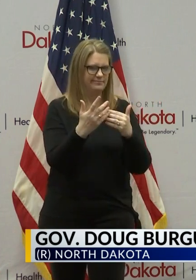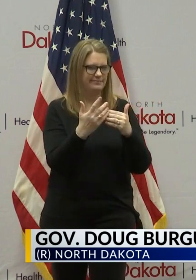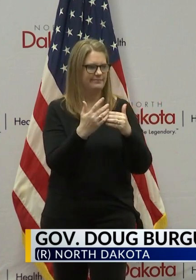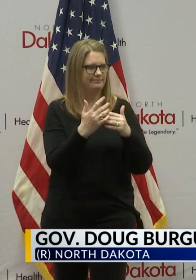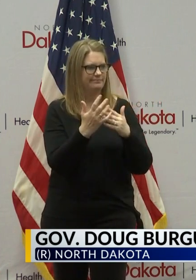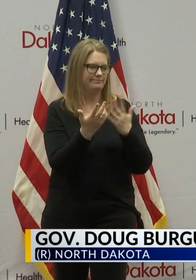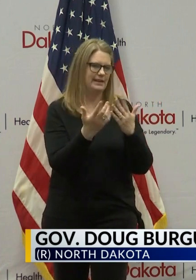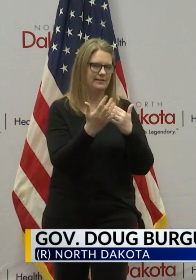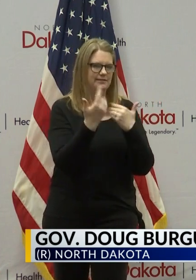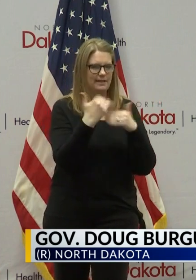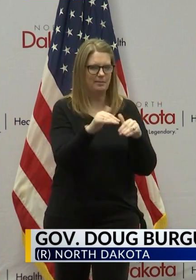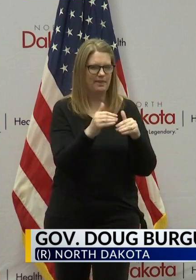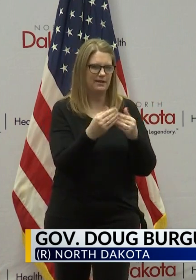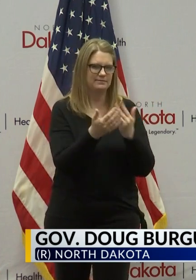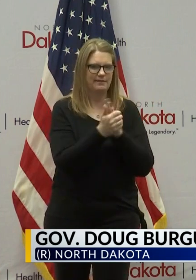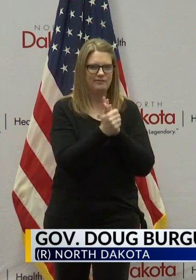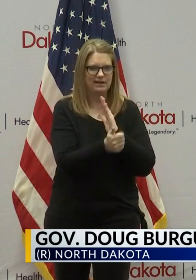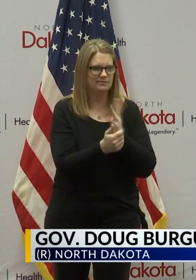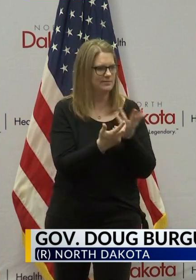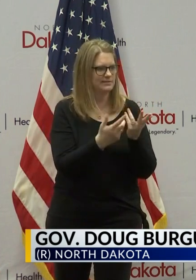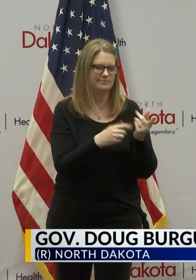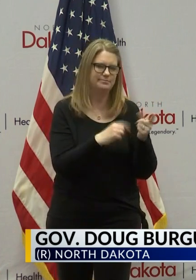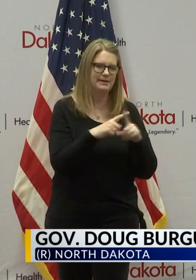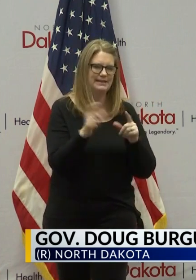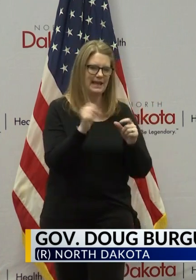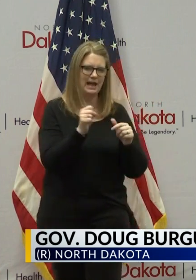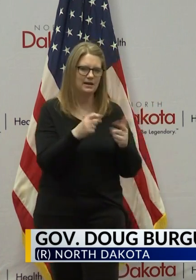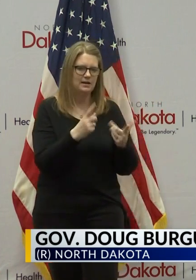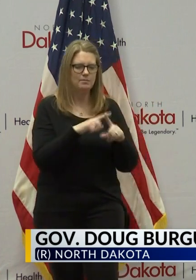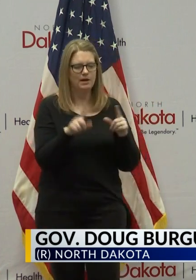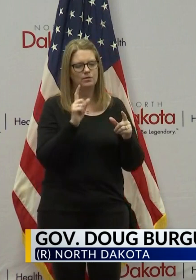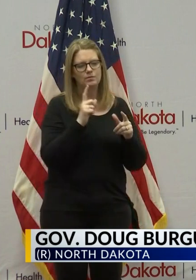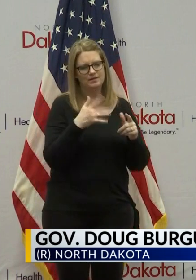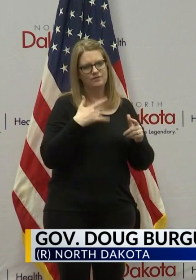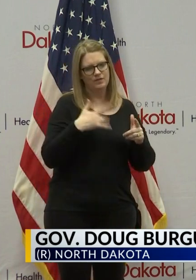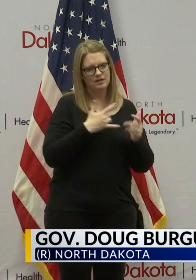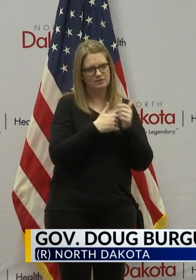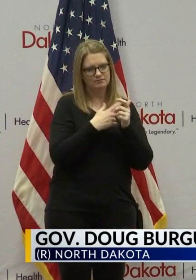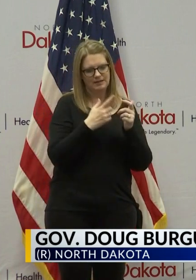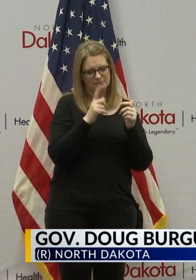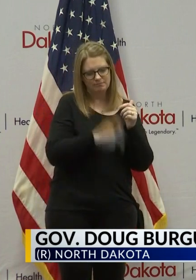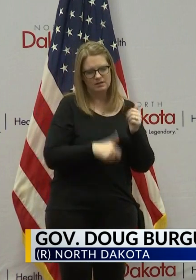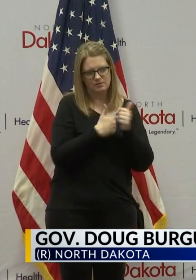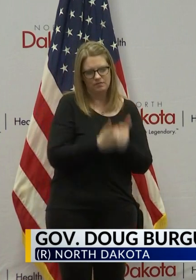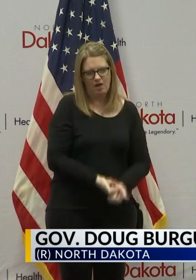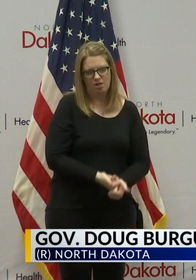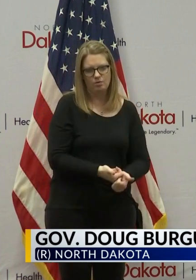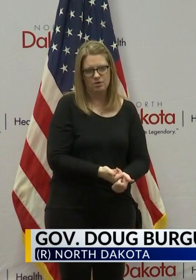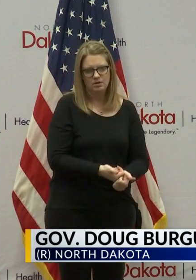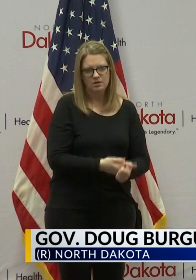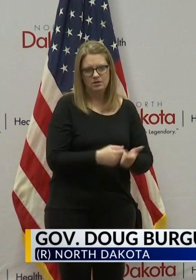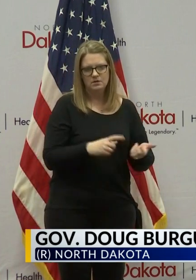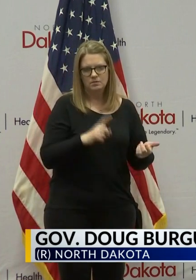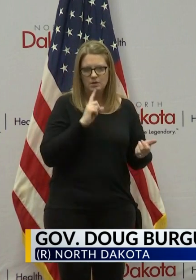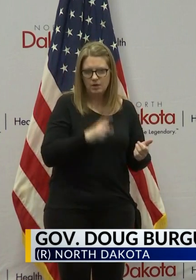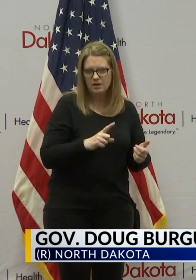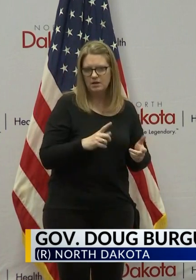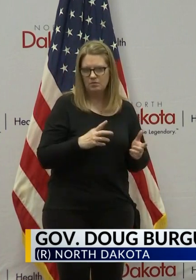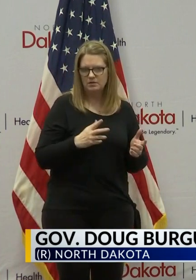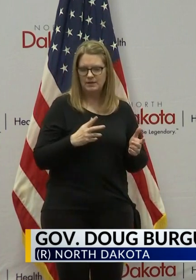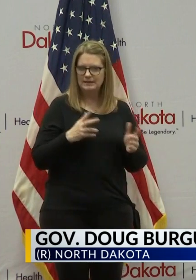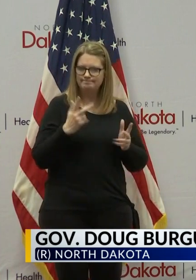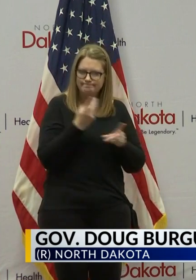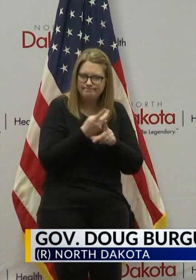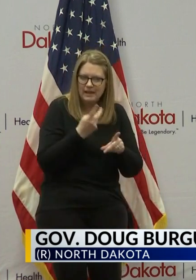it limits the effectiveness. But, but in this case, we felt, again, we're trying to have the right touch of applying